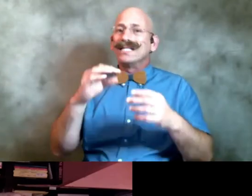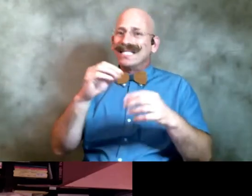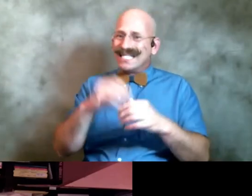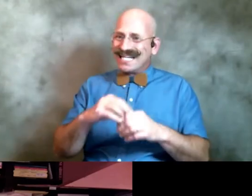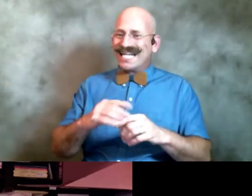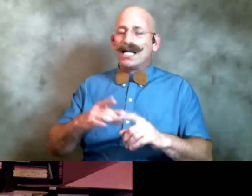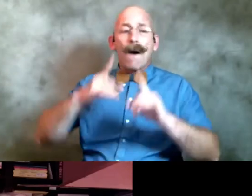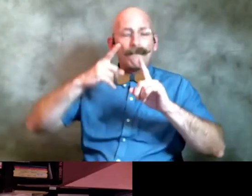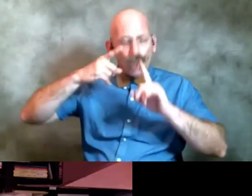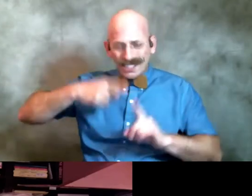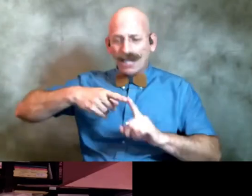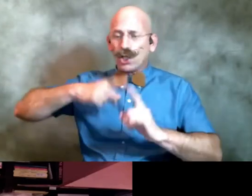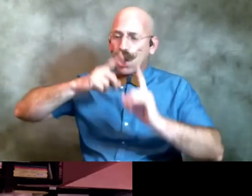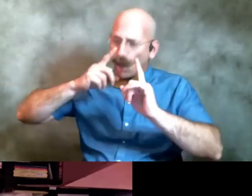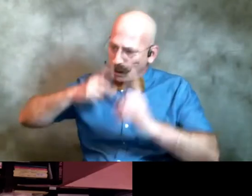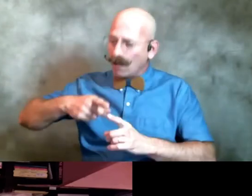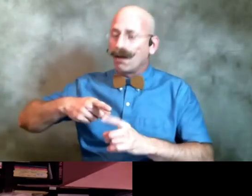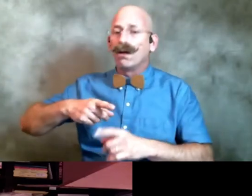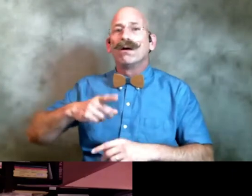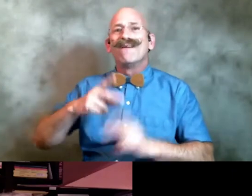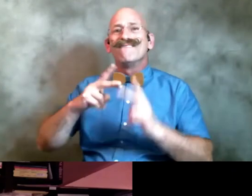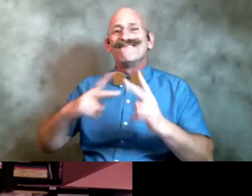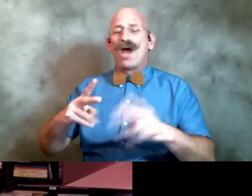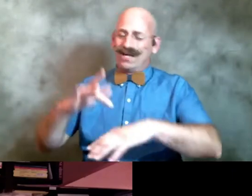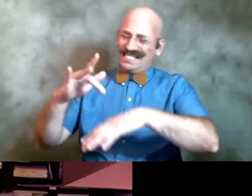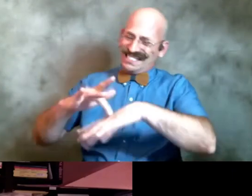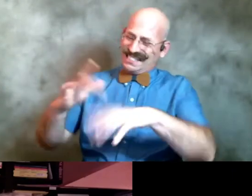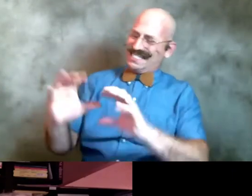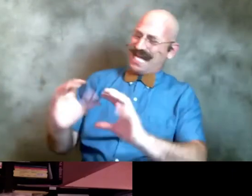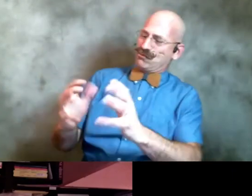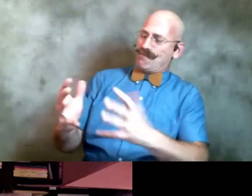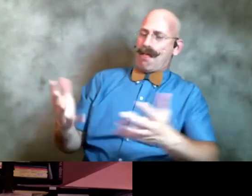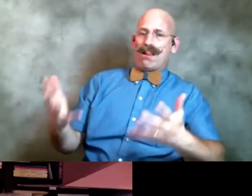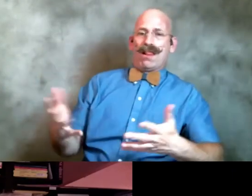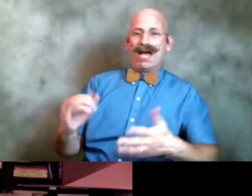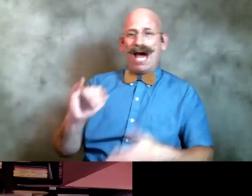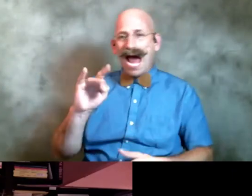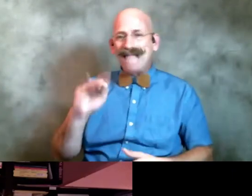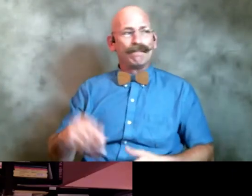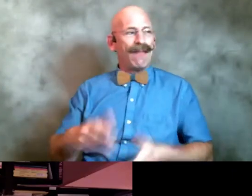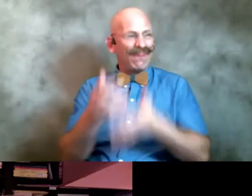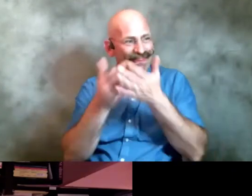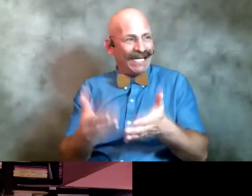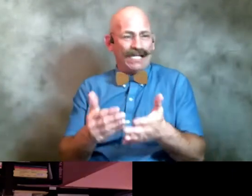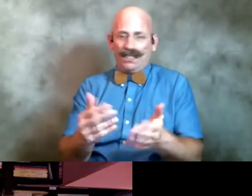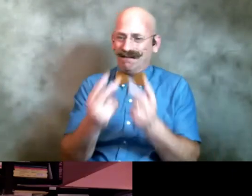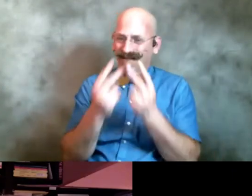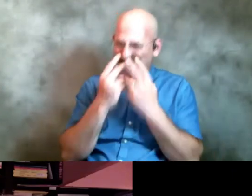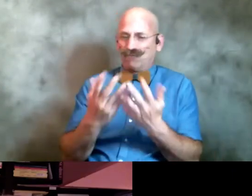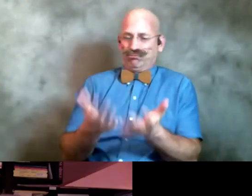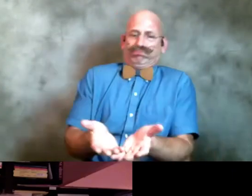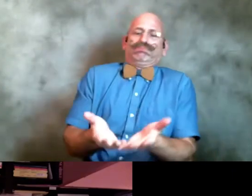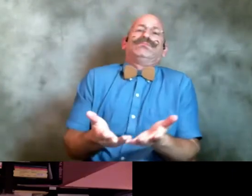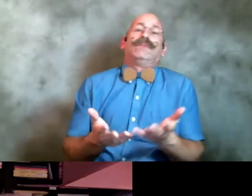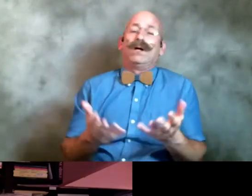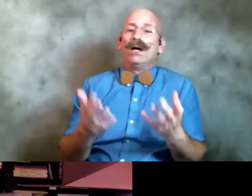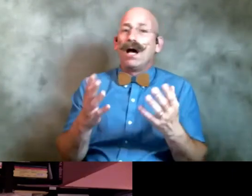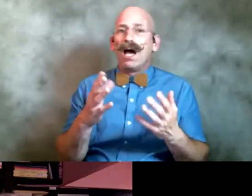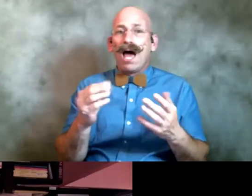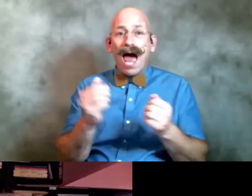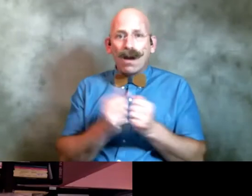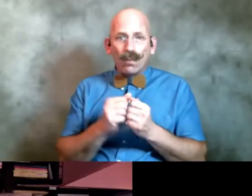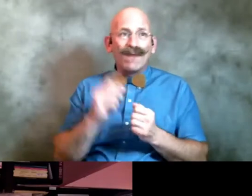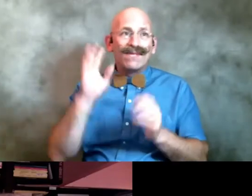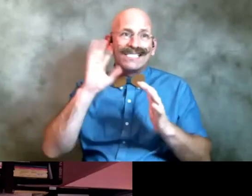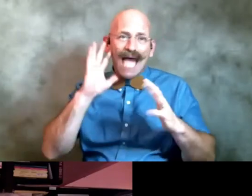particular highly tangible picturable item or vision and with with the sounds clicking